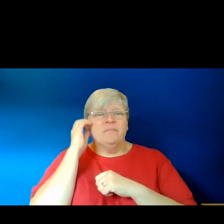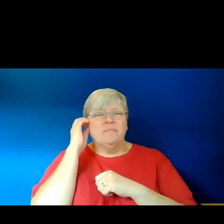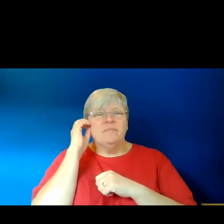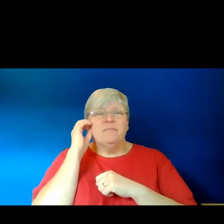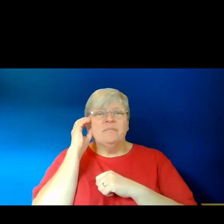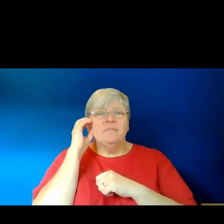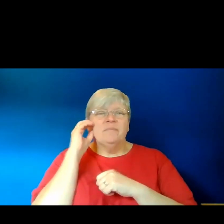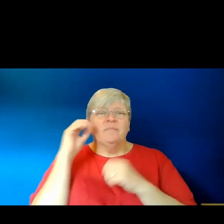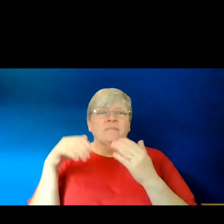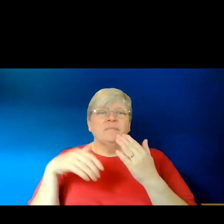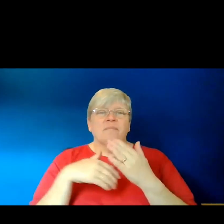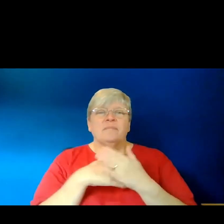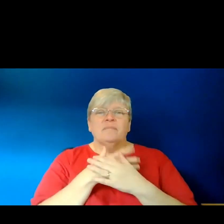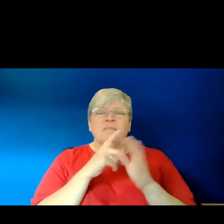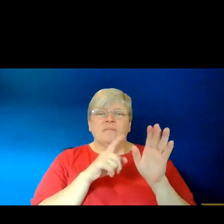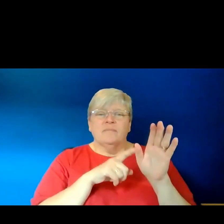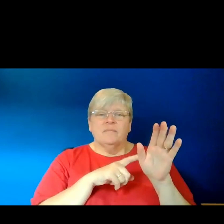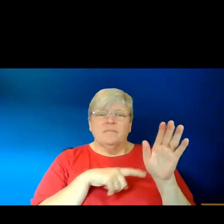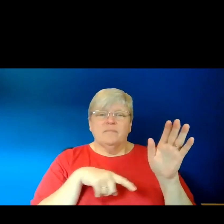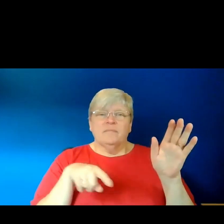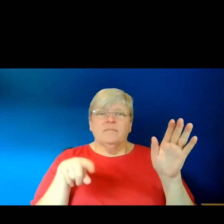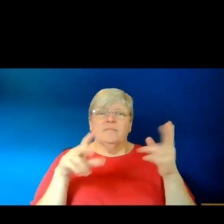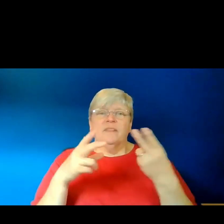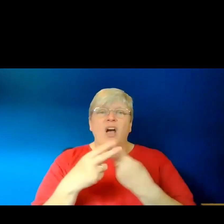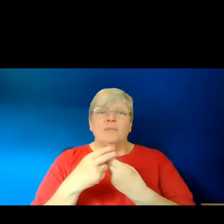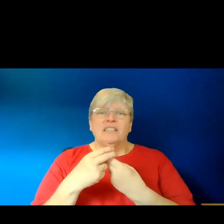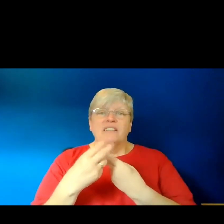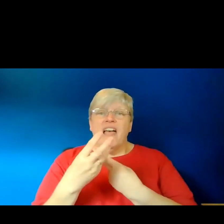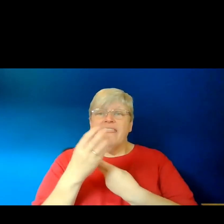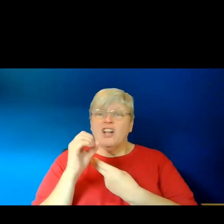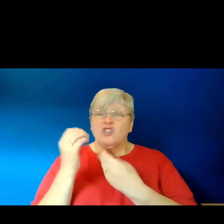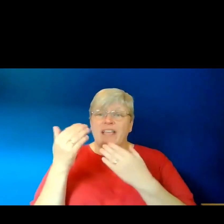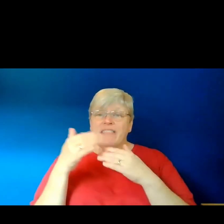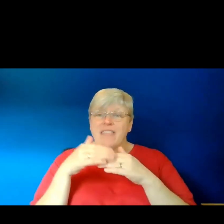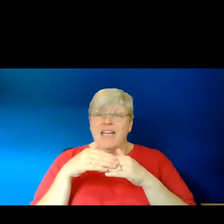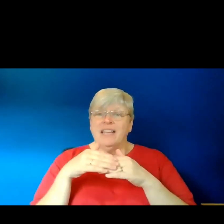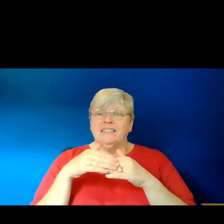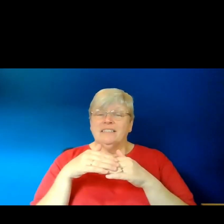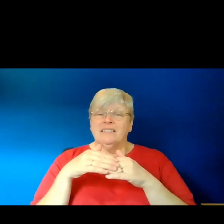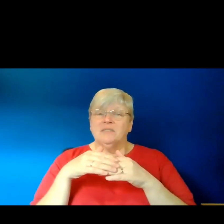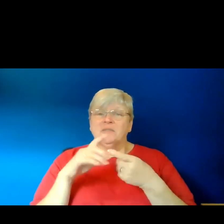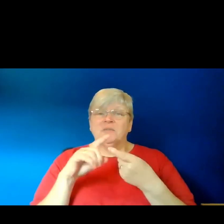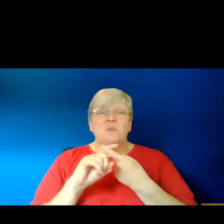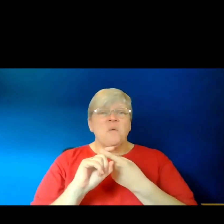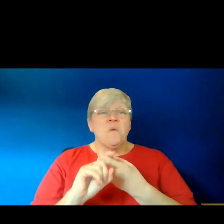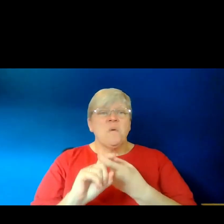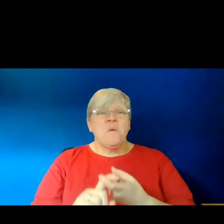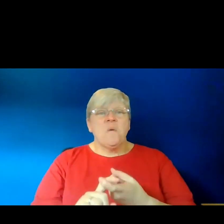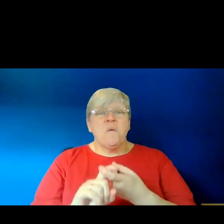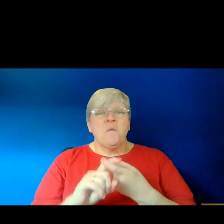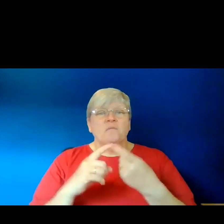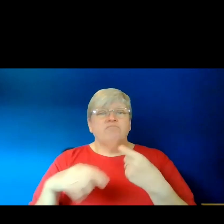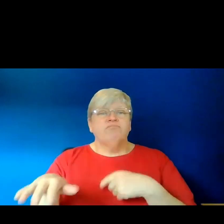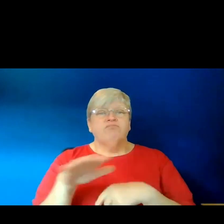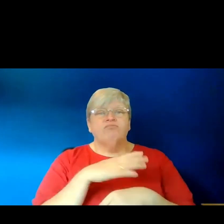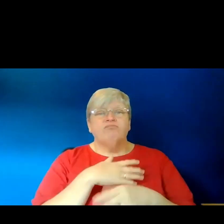New Year Couplet. New the 30th night we seal the sky and soil against